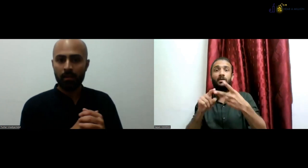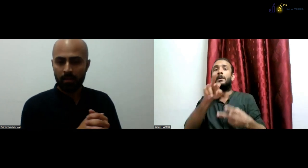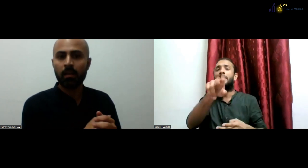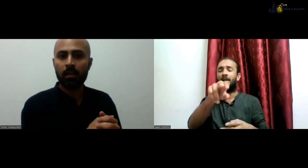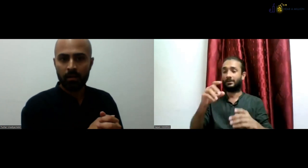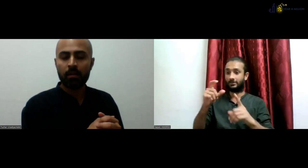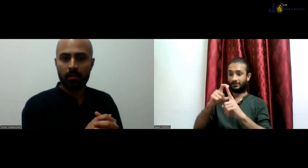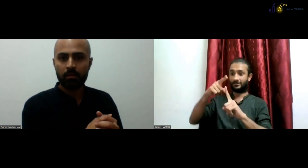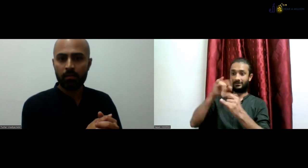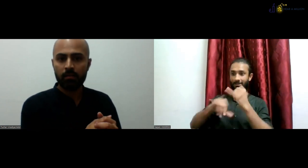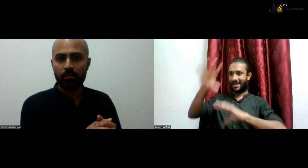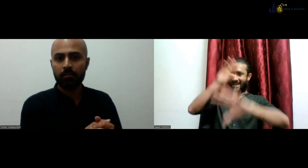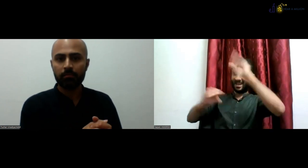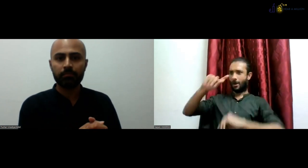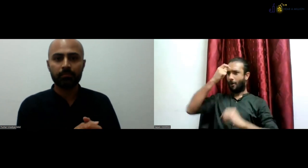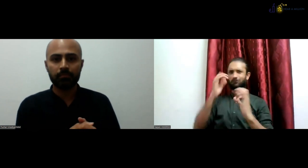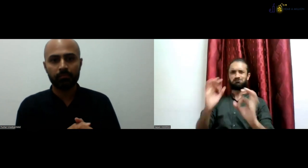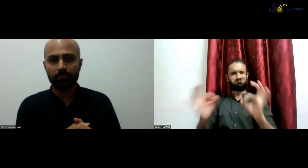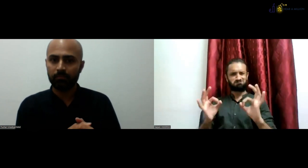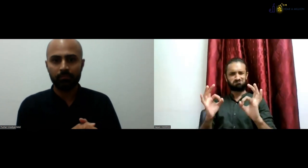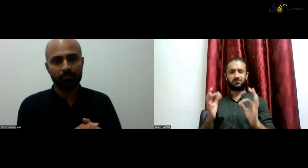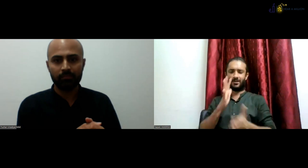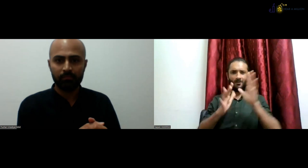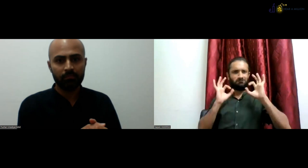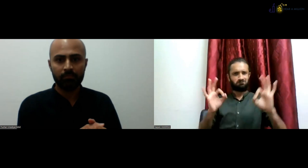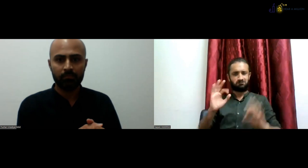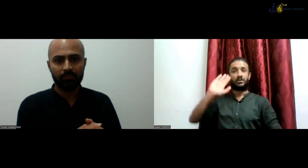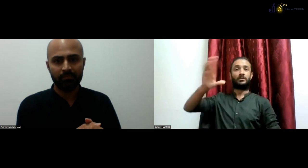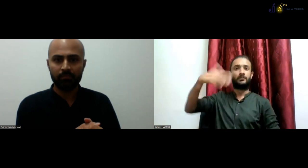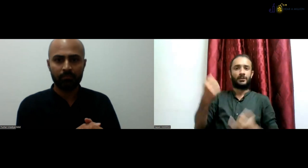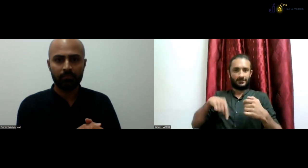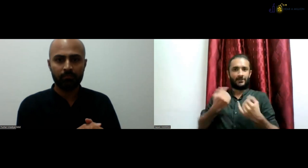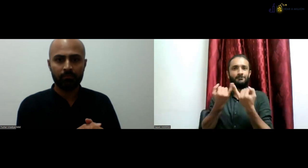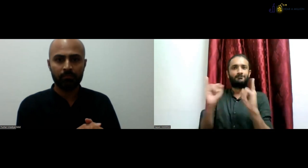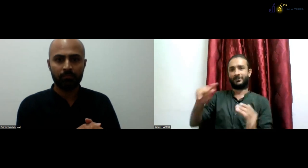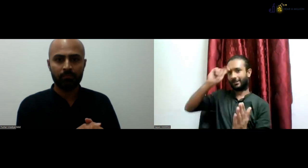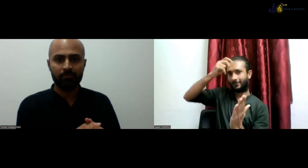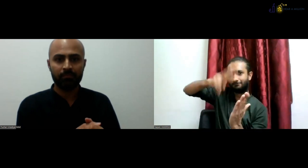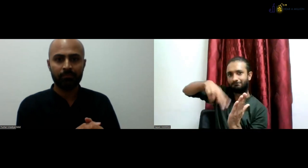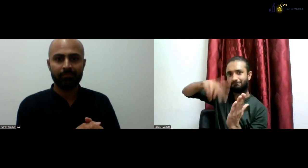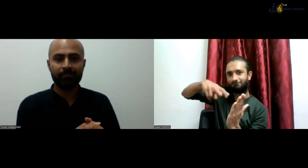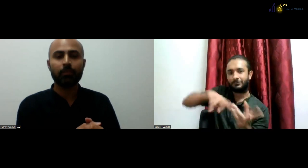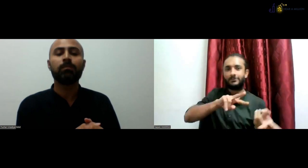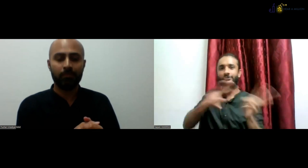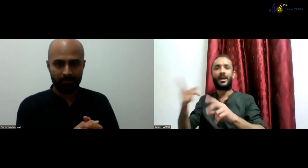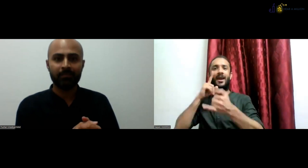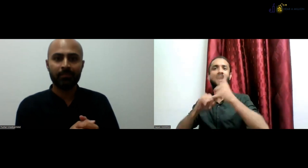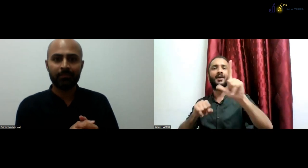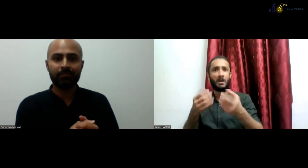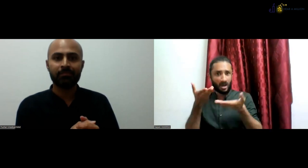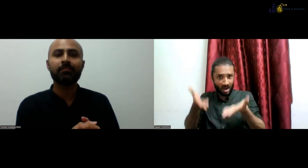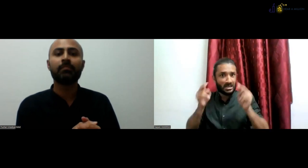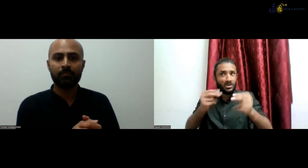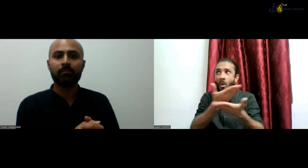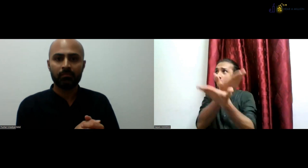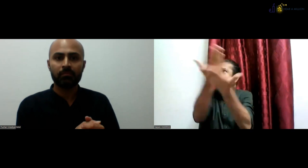if we have good understanding of English and then you finish the DTISL course, you